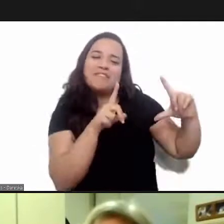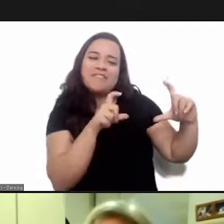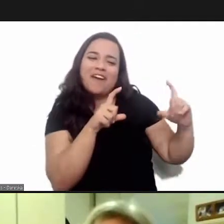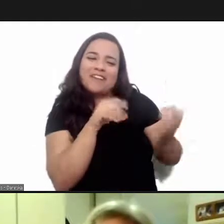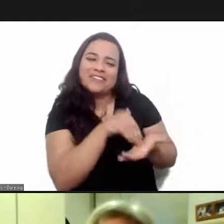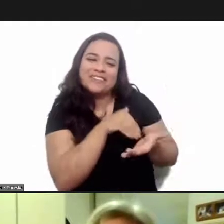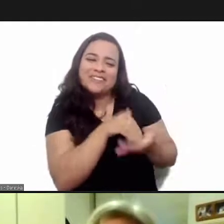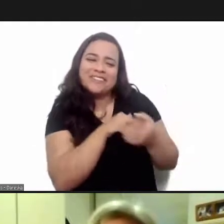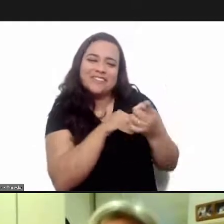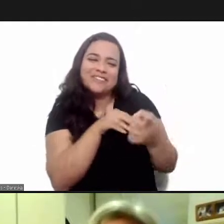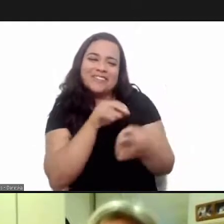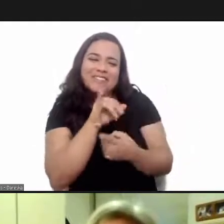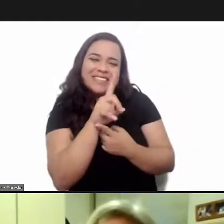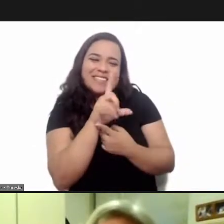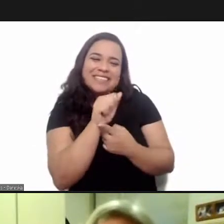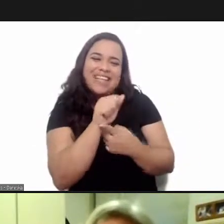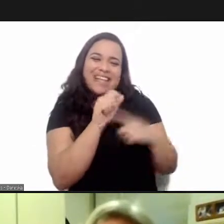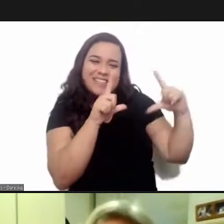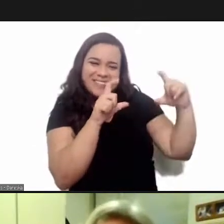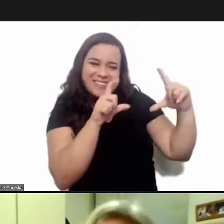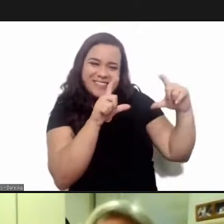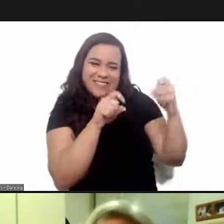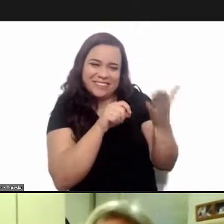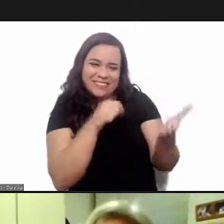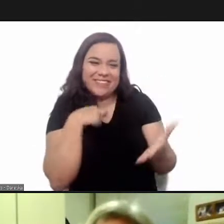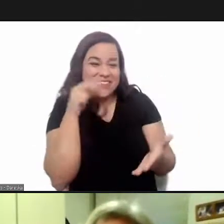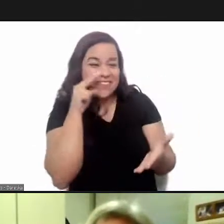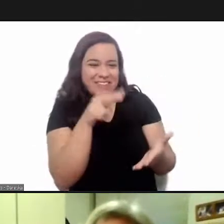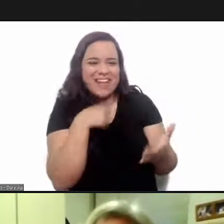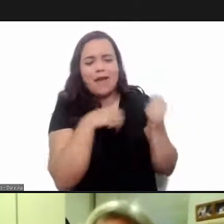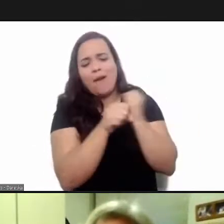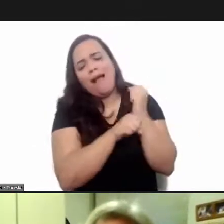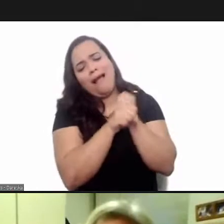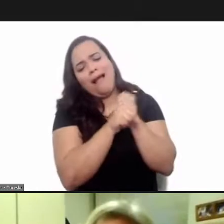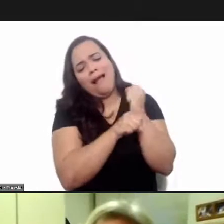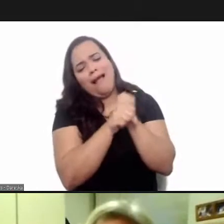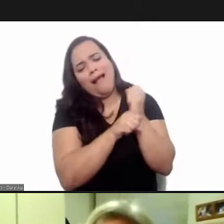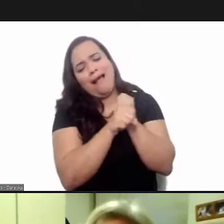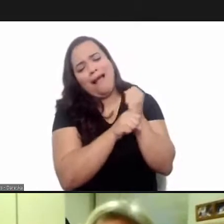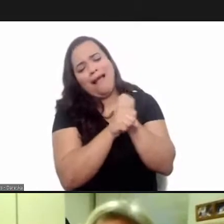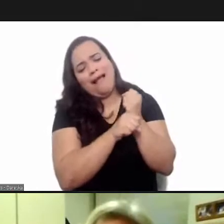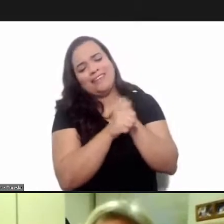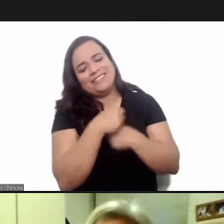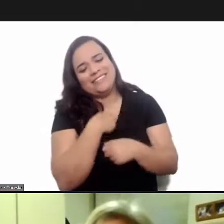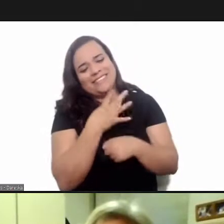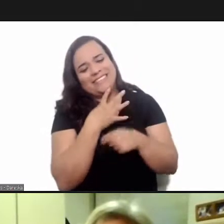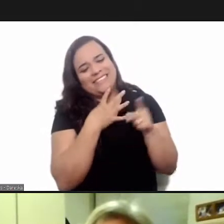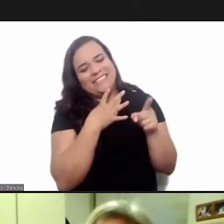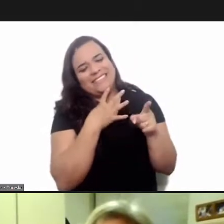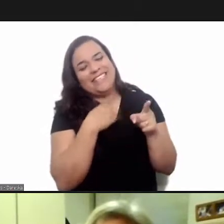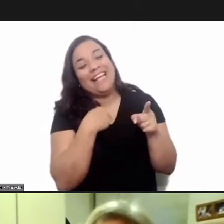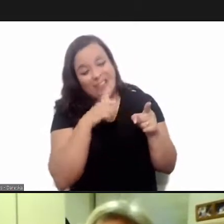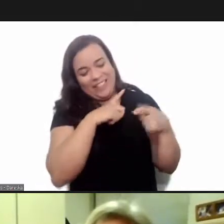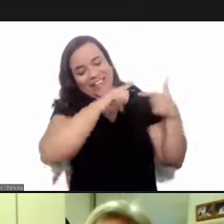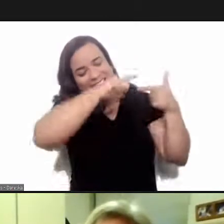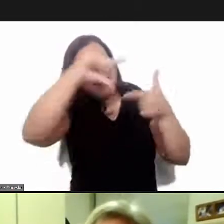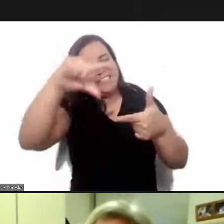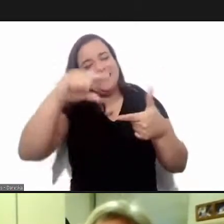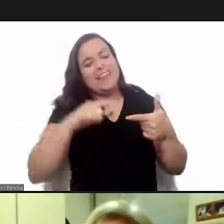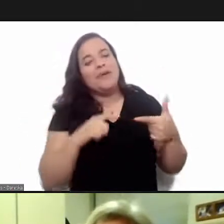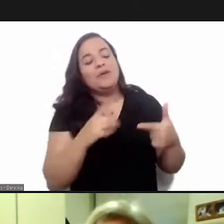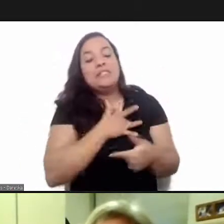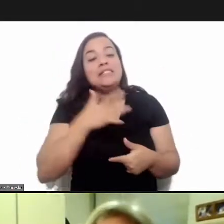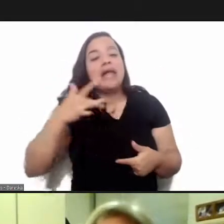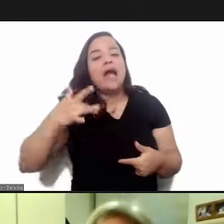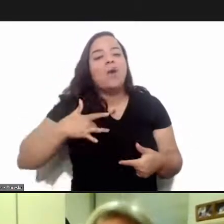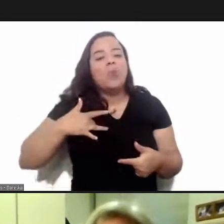photograph by idale did this years ago i come from this tradition of